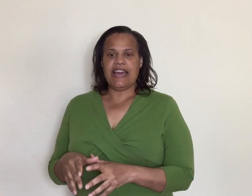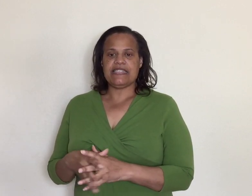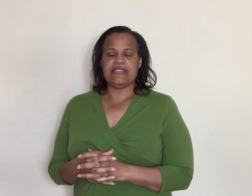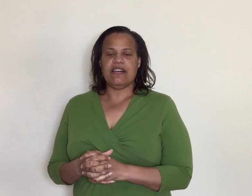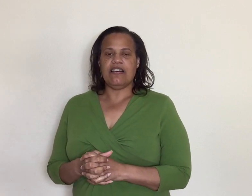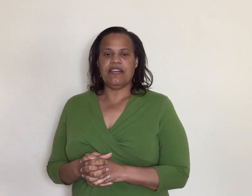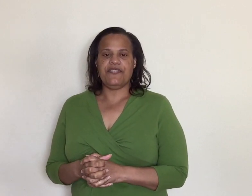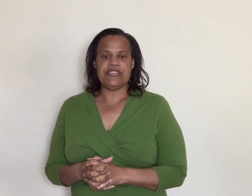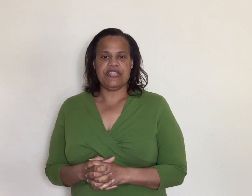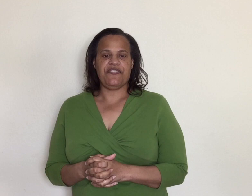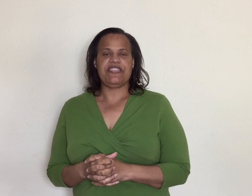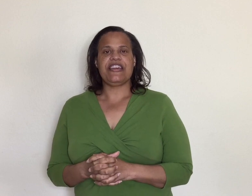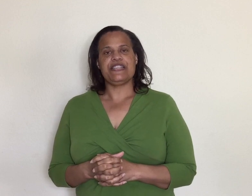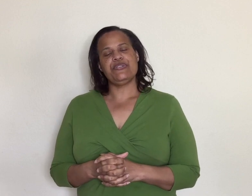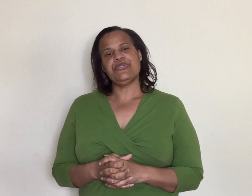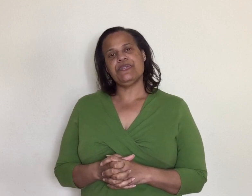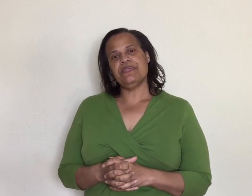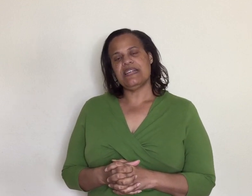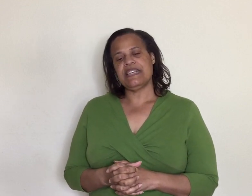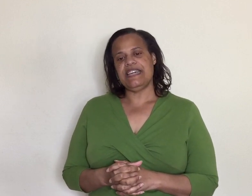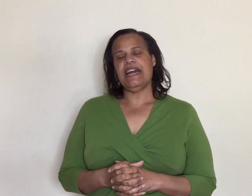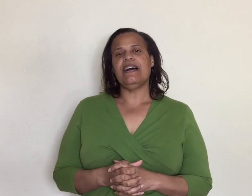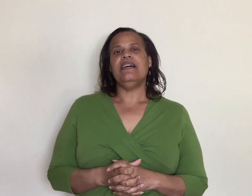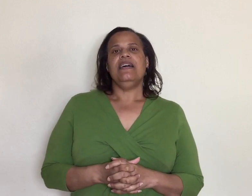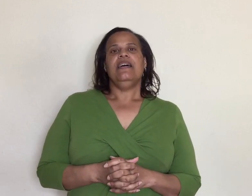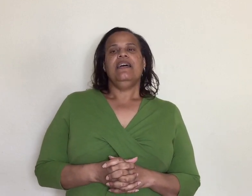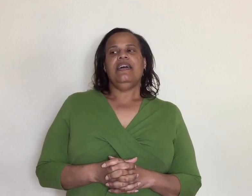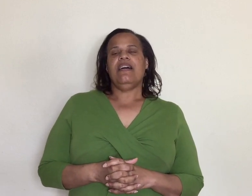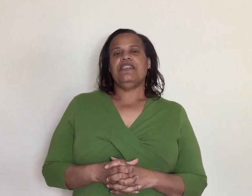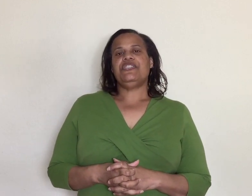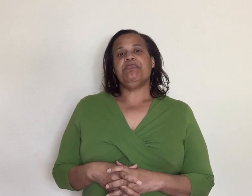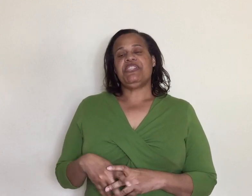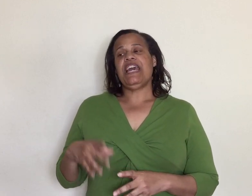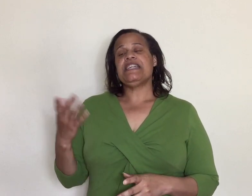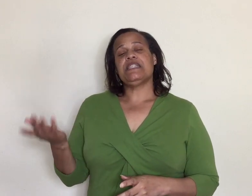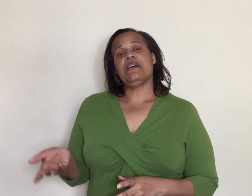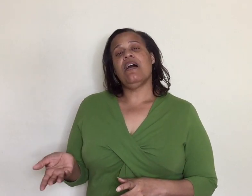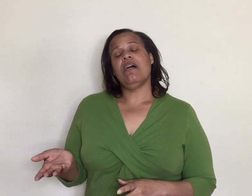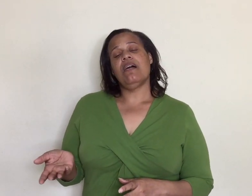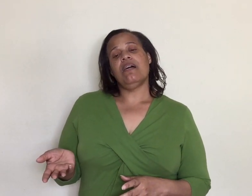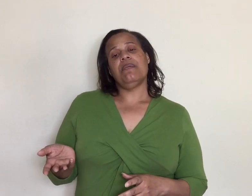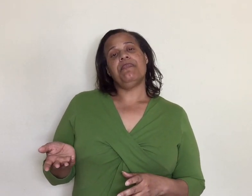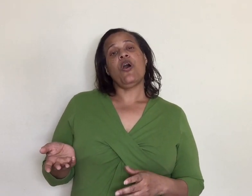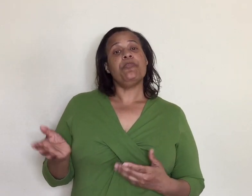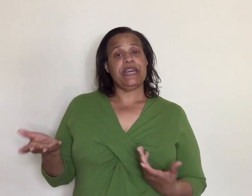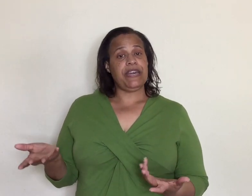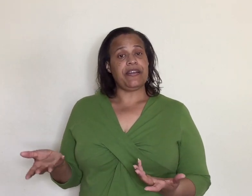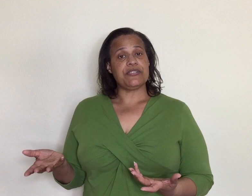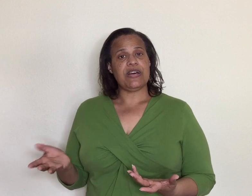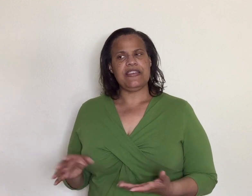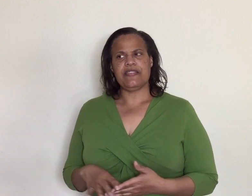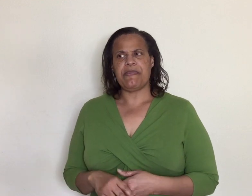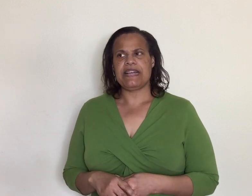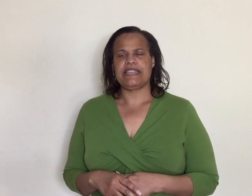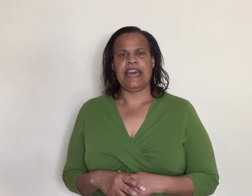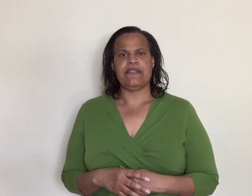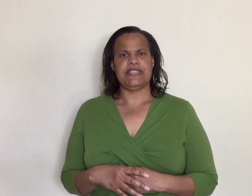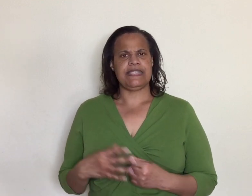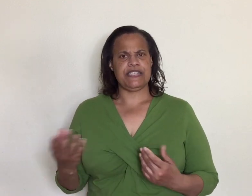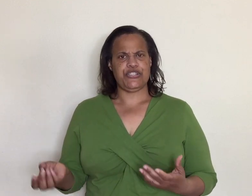asked it uh if it's if i think it's too soon i said yeah and uh but she has a home daycare so i think the max they have is six